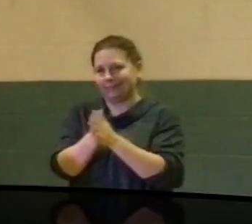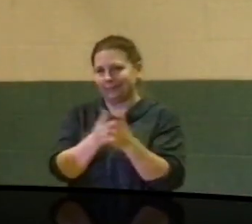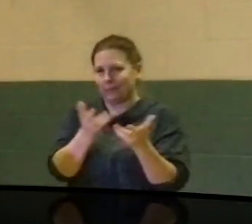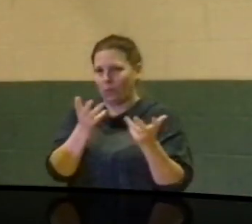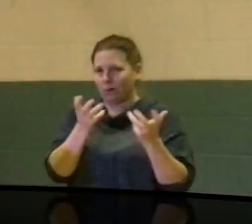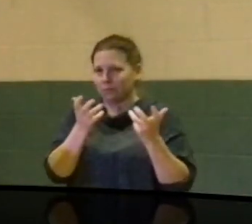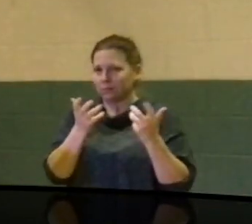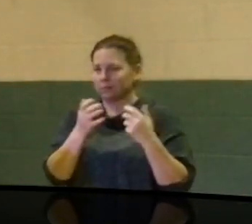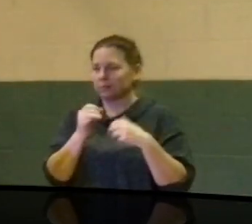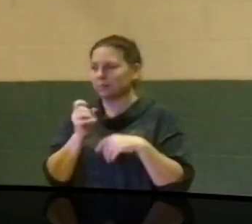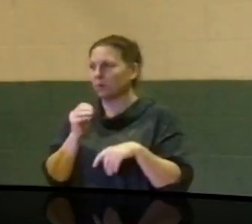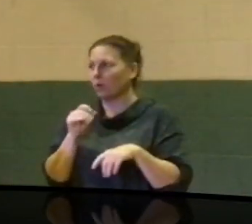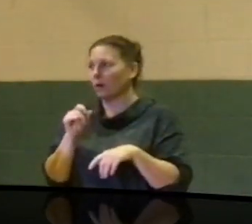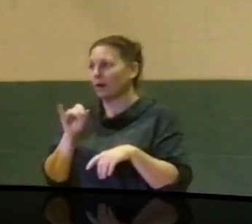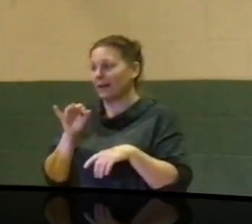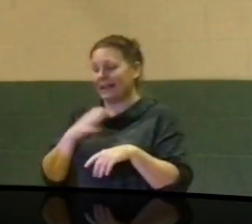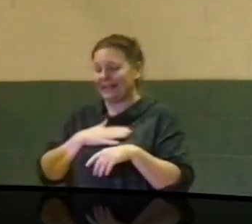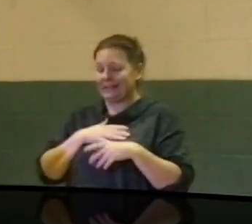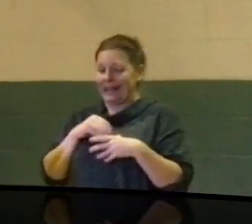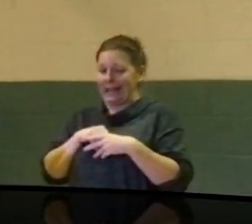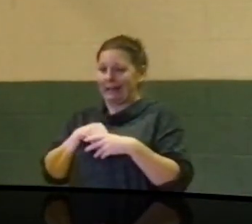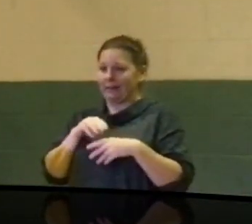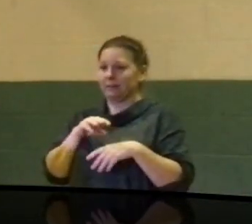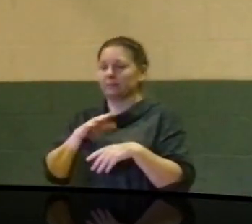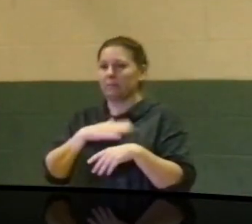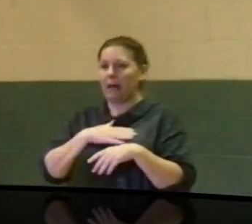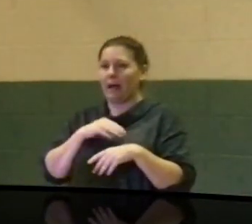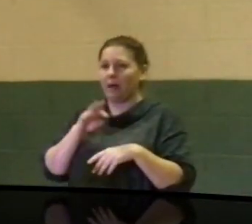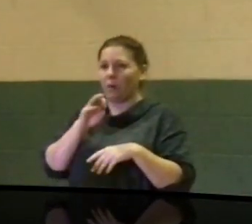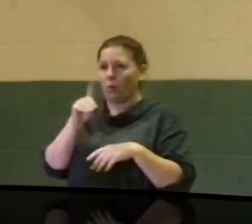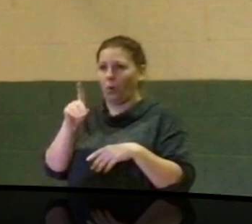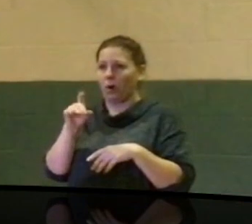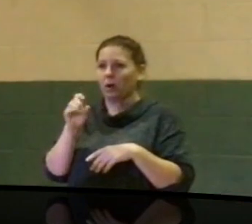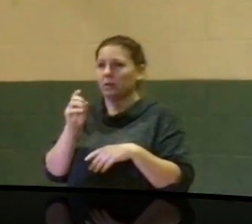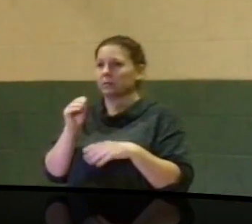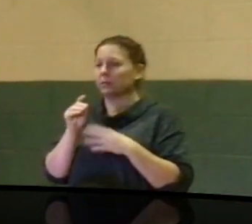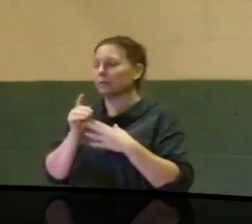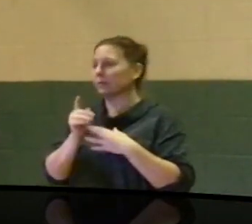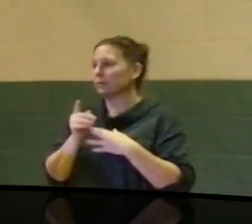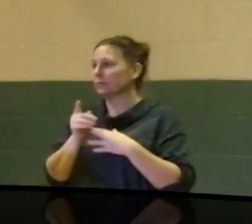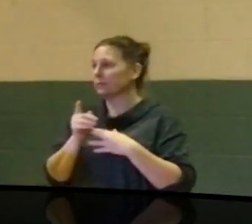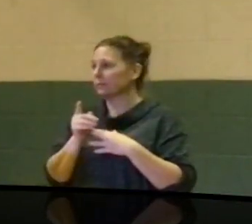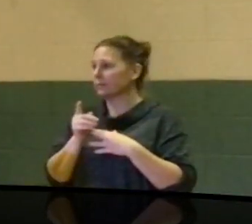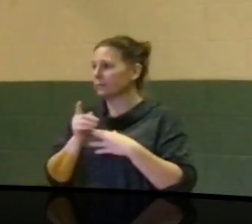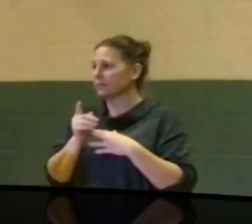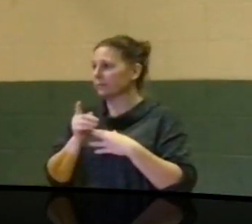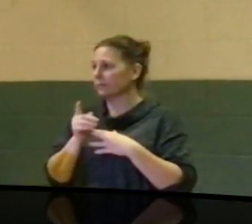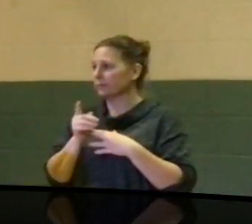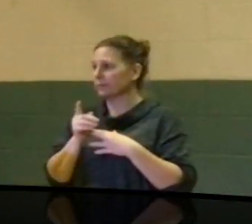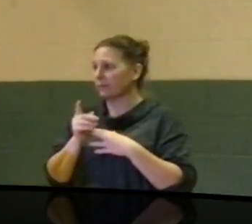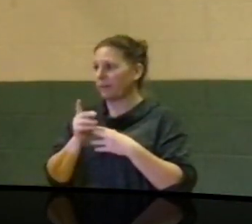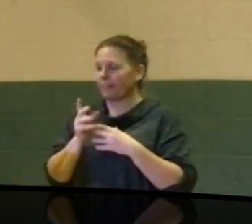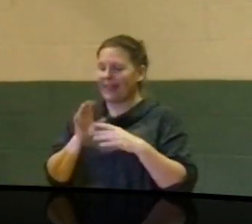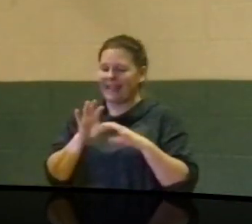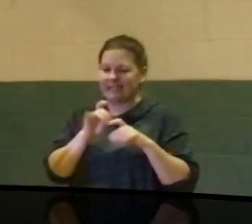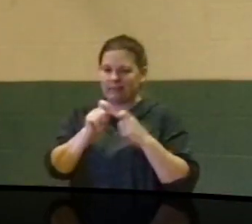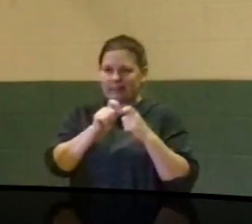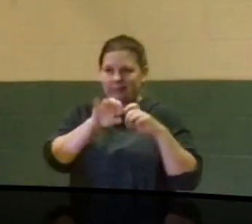I have found in my ward that areas, they enjoy their